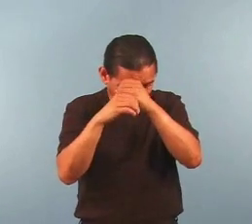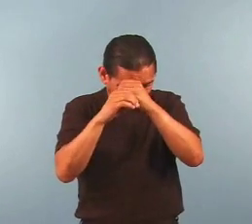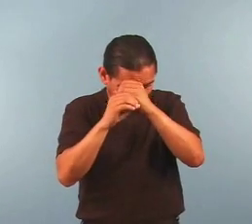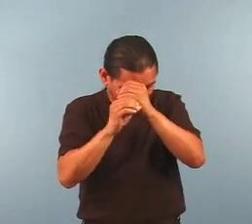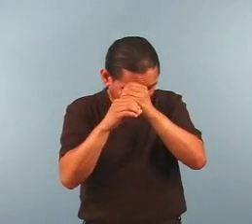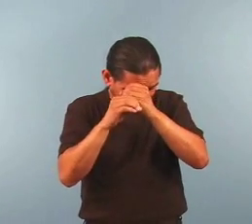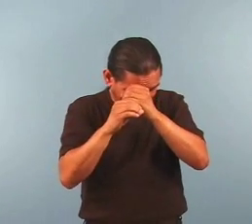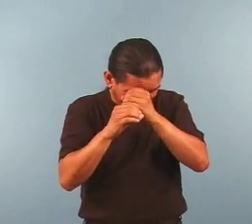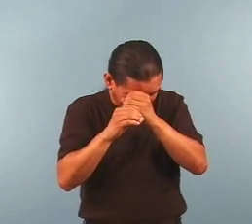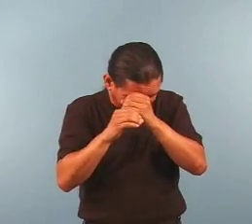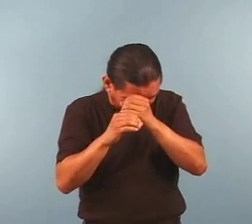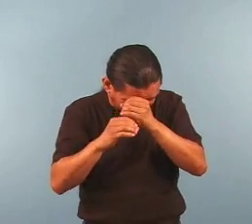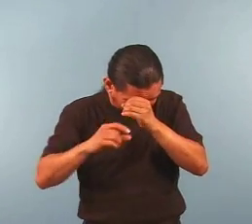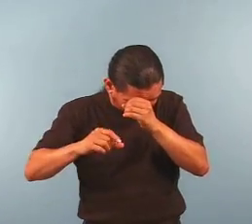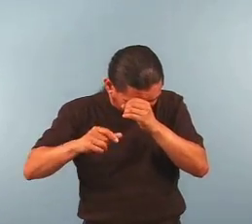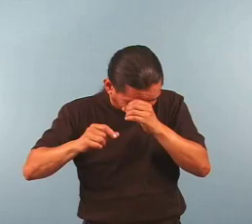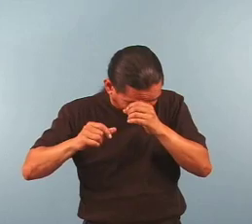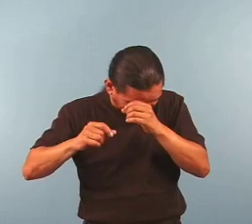Microscopic at this scale